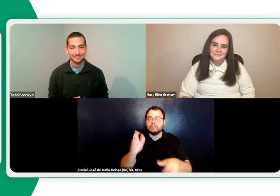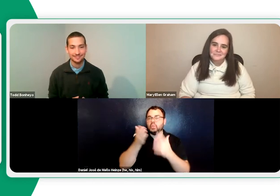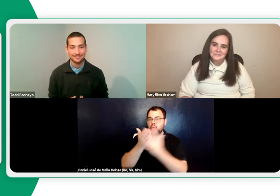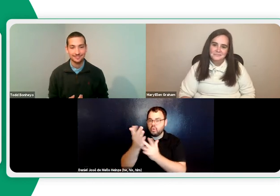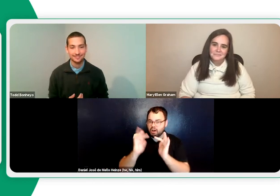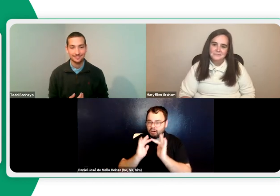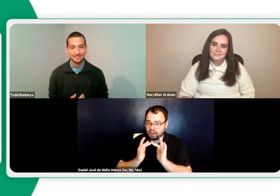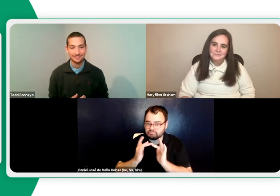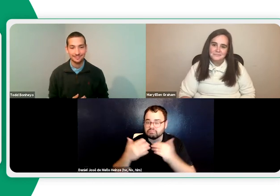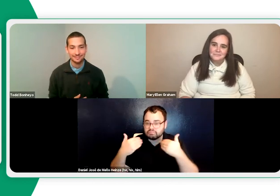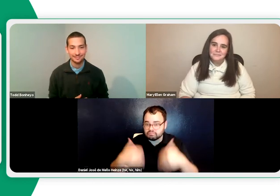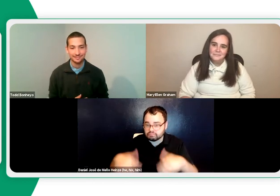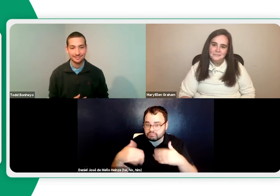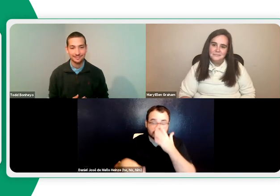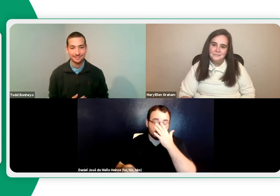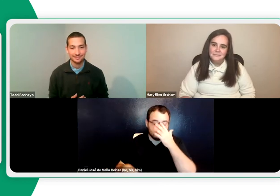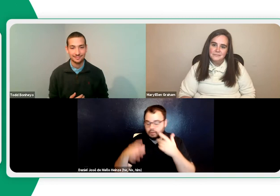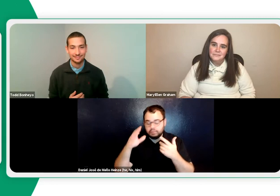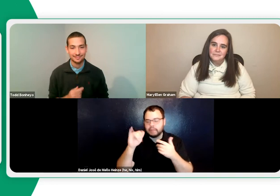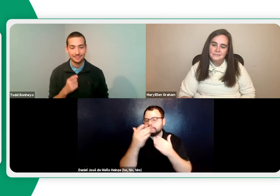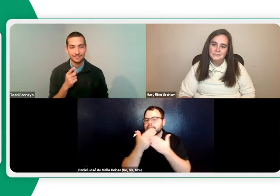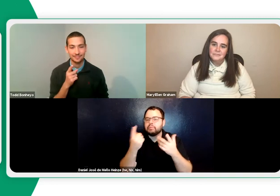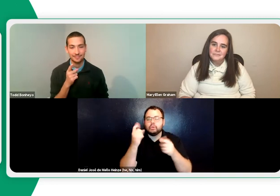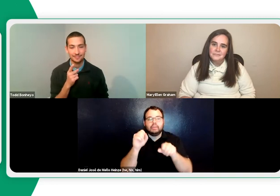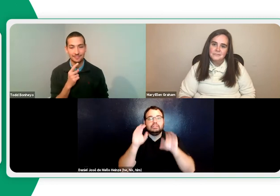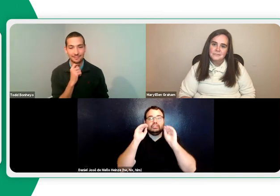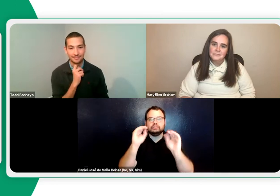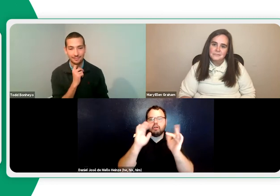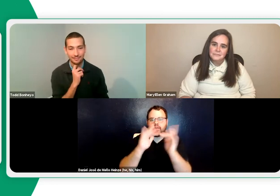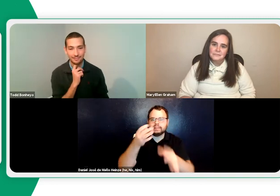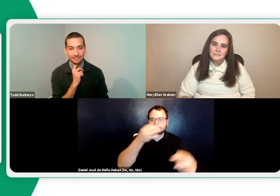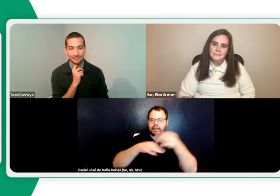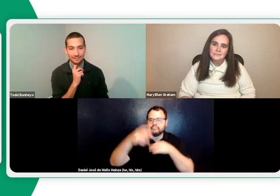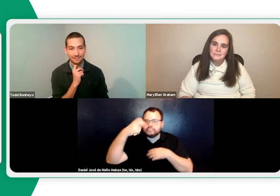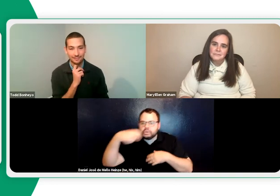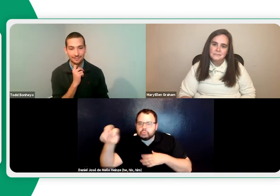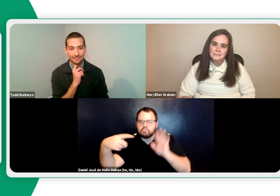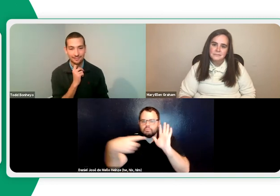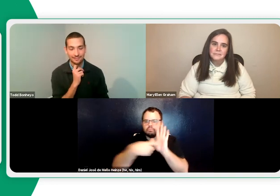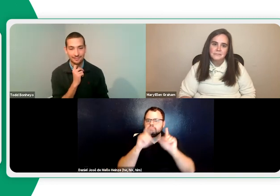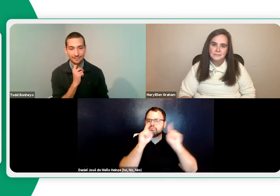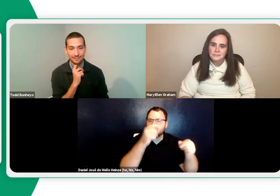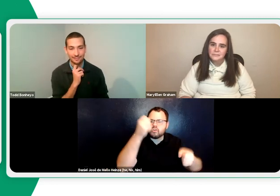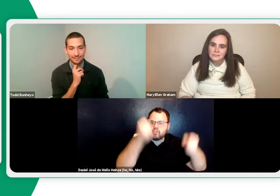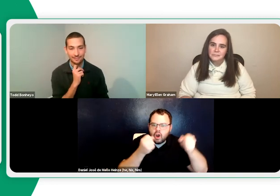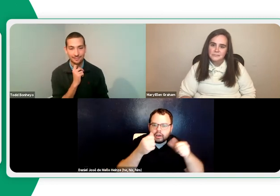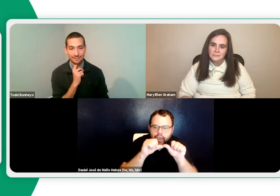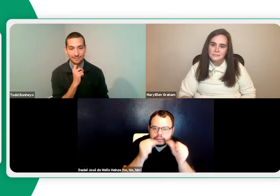You know, getting into taxes, but there's so many resources available online that you can use and you can use those